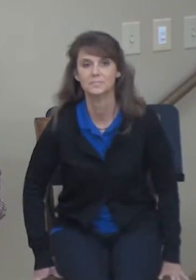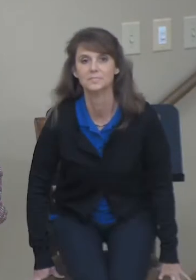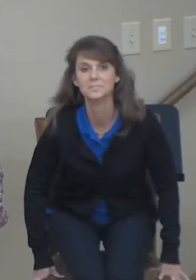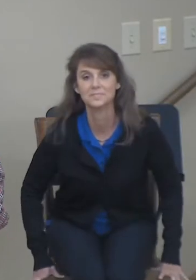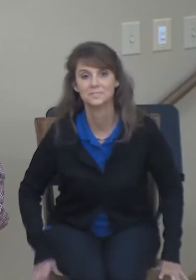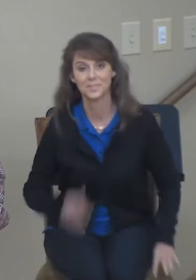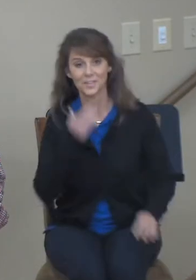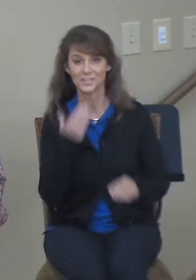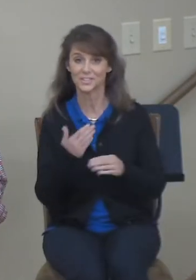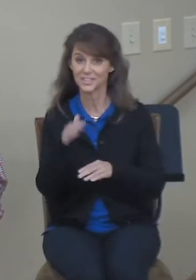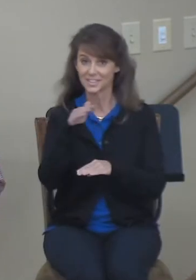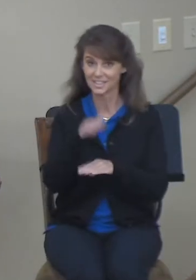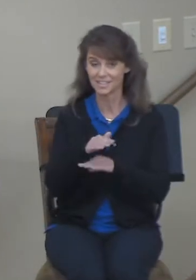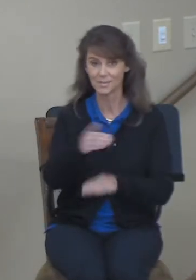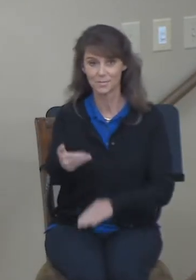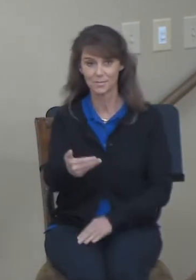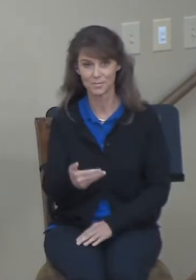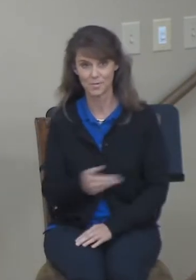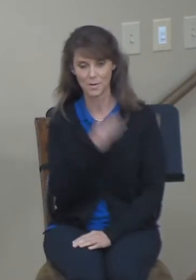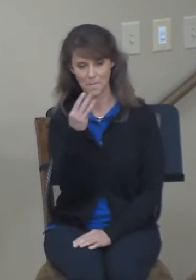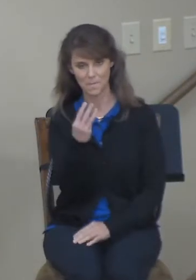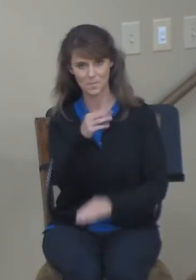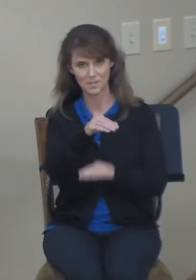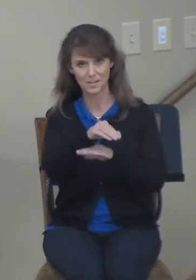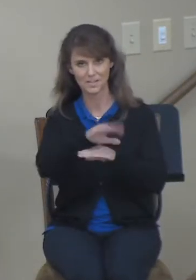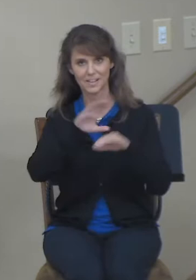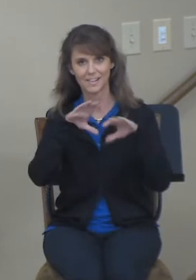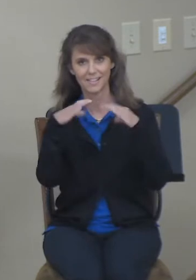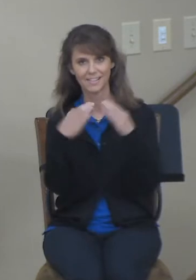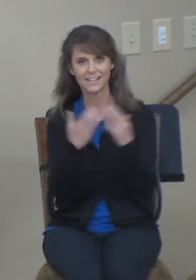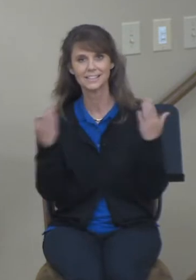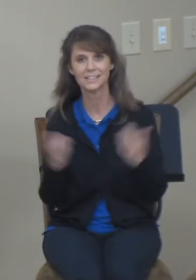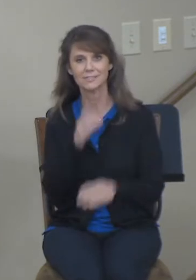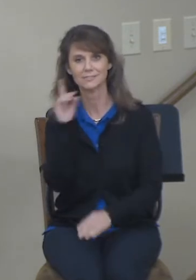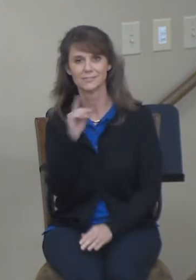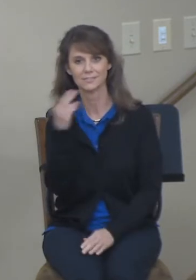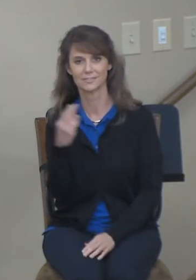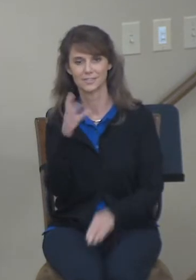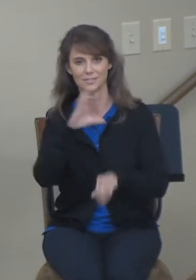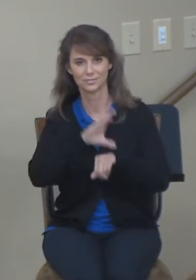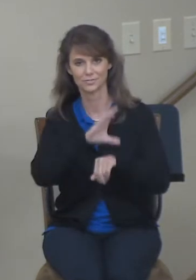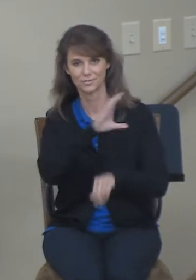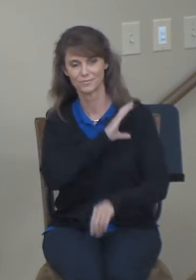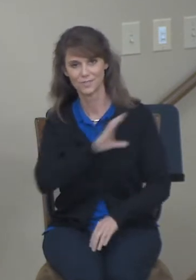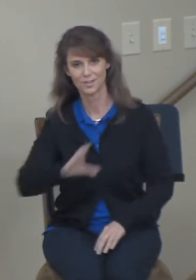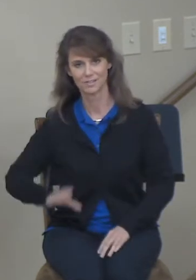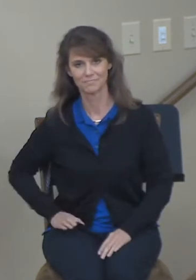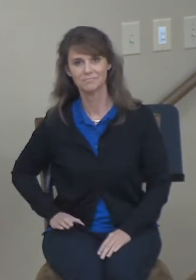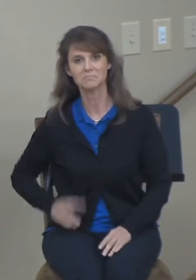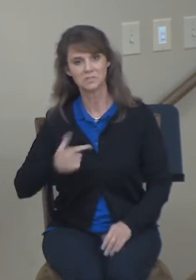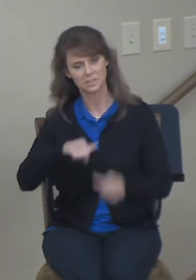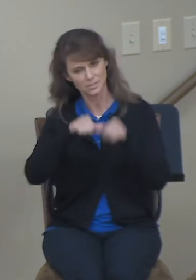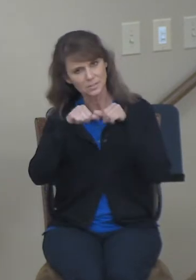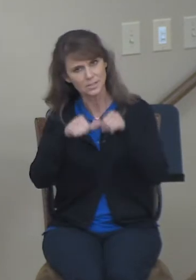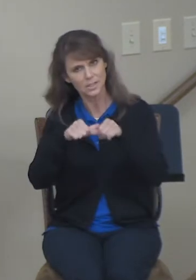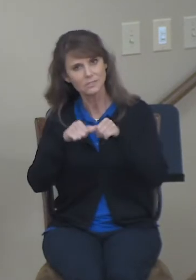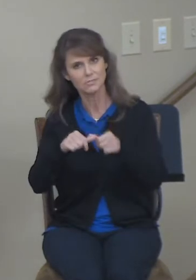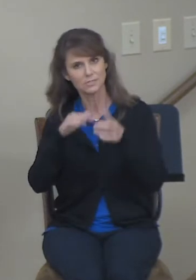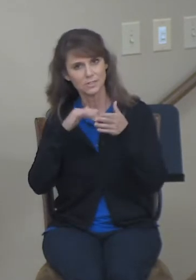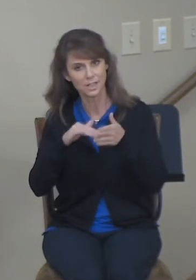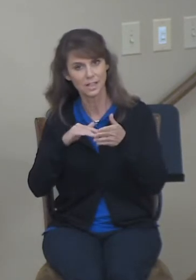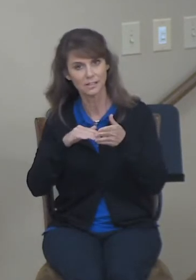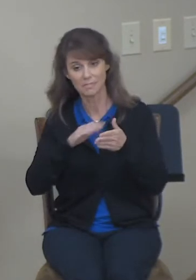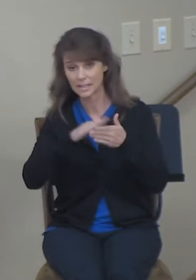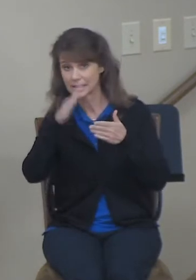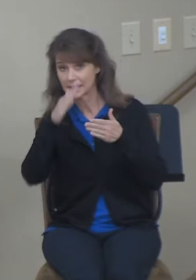Well, good evening. Welcome to our Wednesday evening class here at the Douglas Hills Church of Christ, where we're continuing our study and concluding our